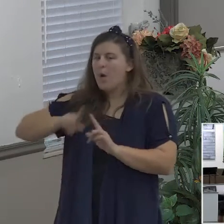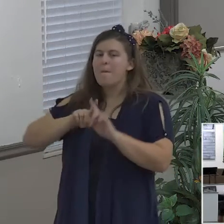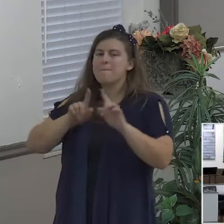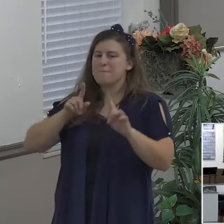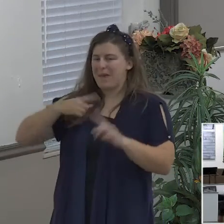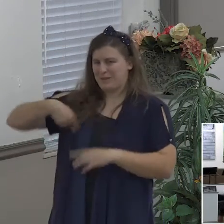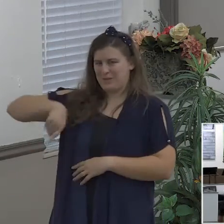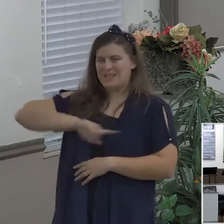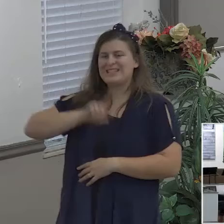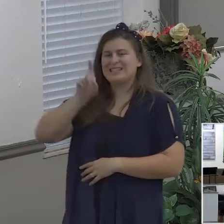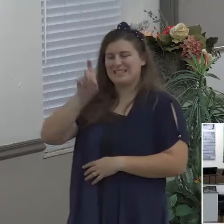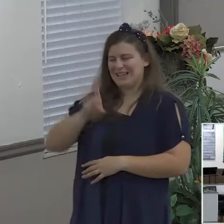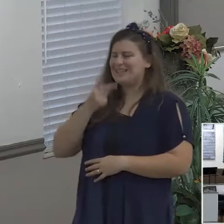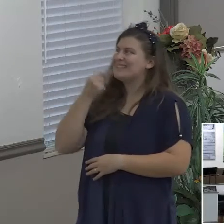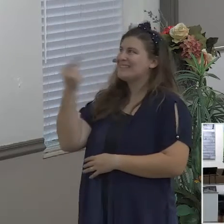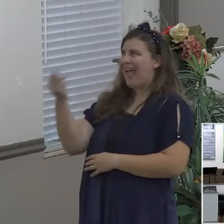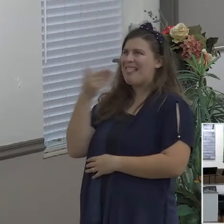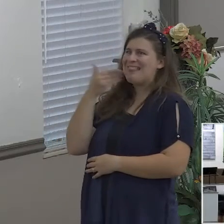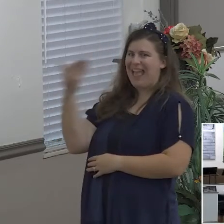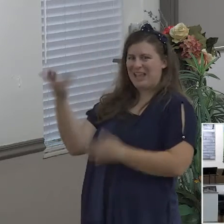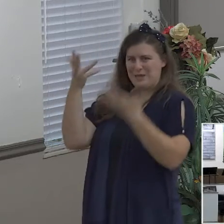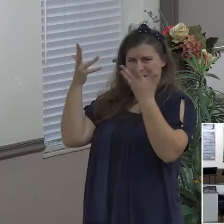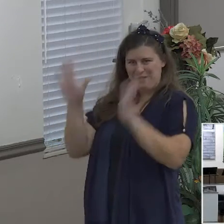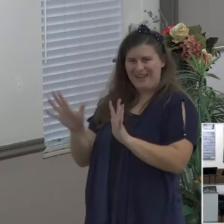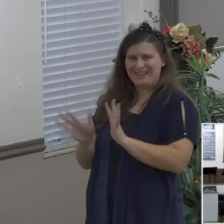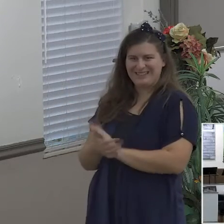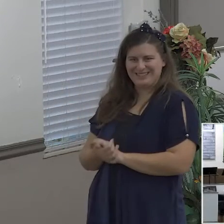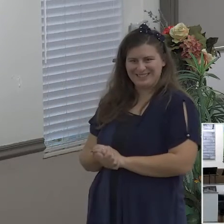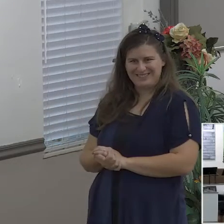that sounds familiar to me brother Chris